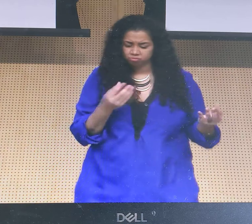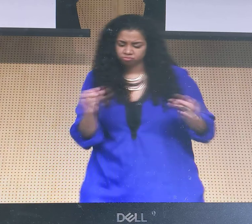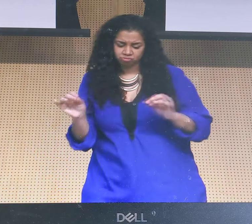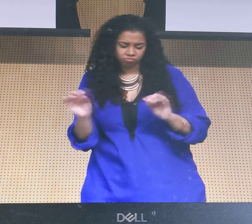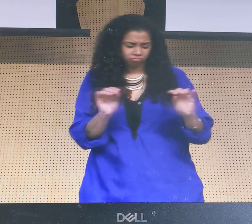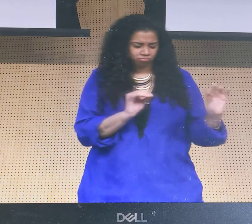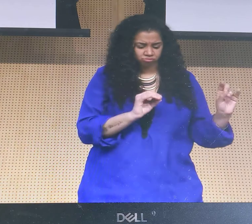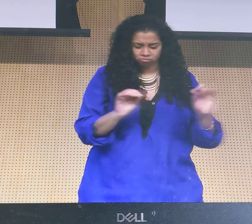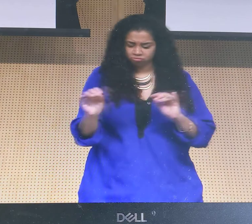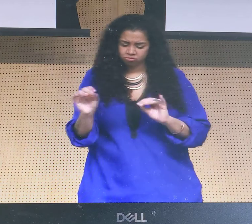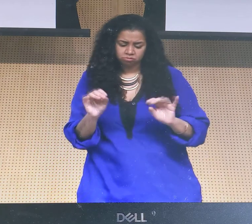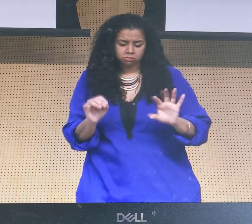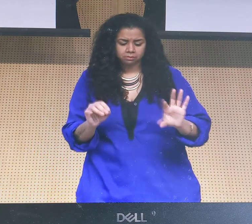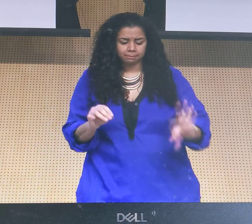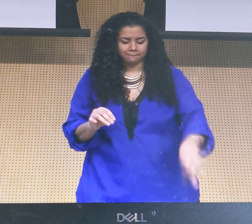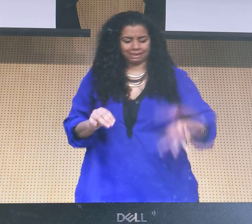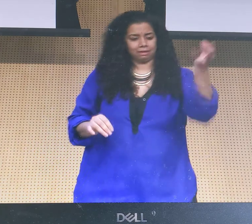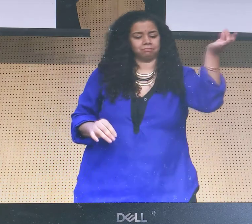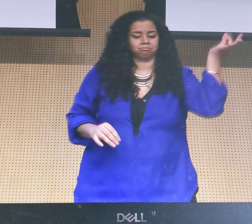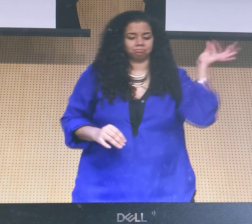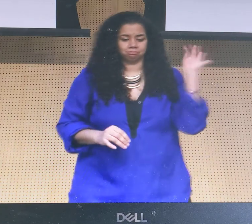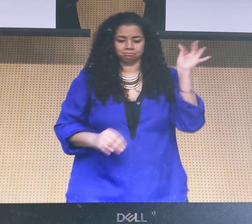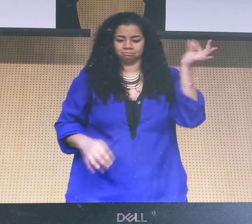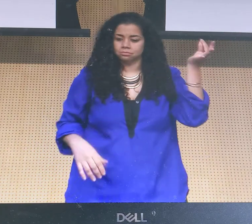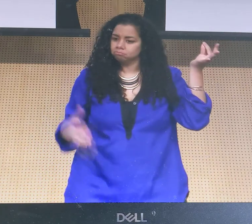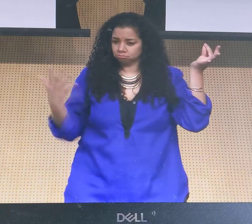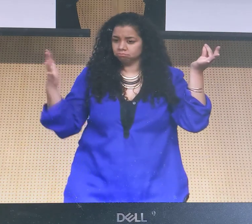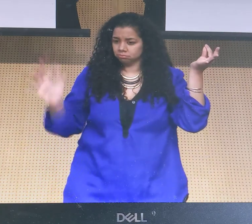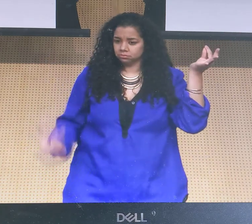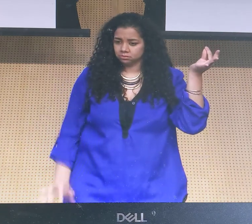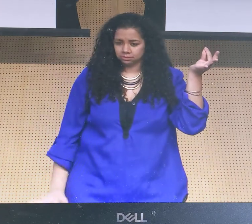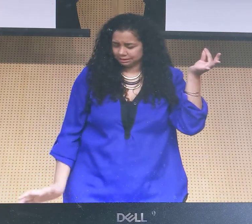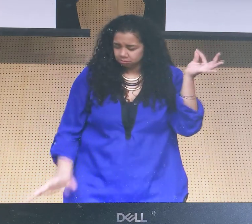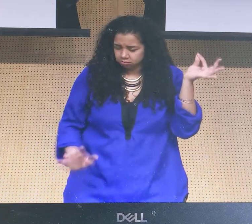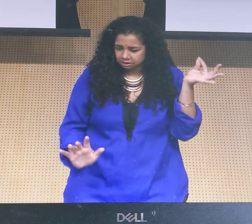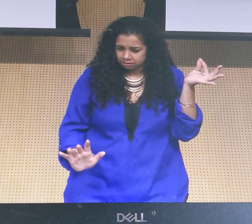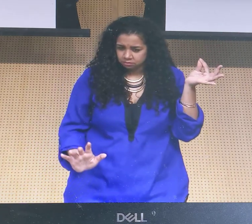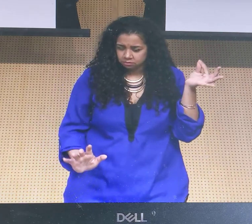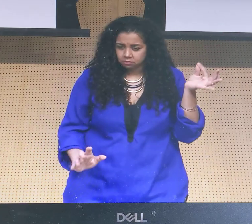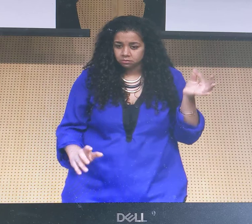cons? We think about it and then we pick one. make a choice. And it's done.